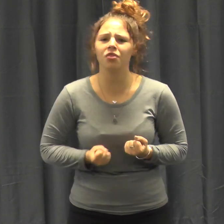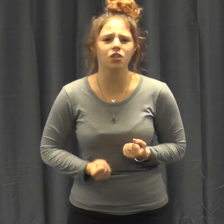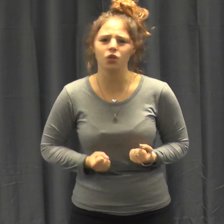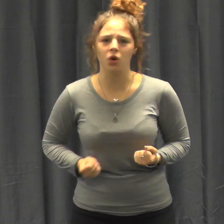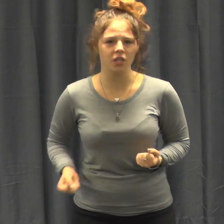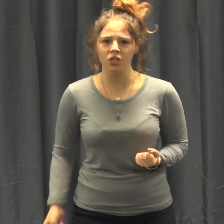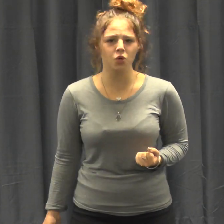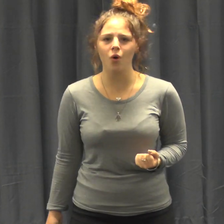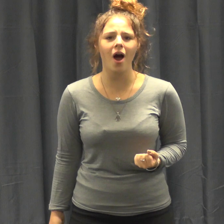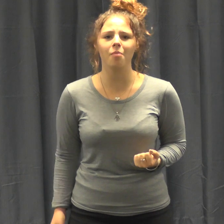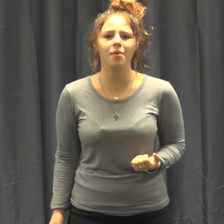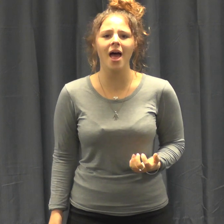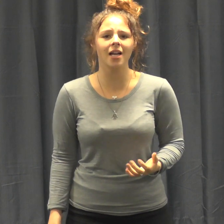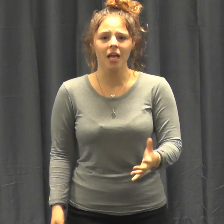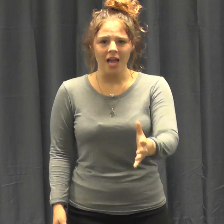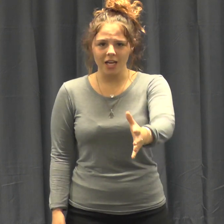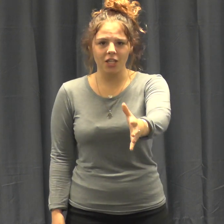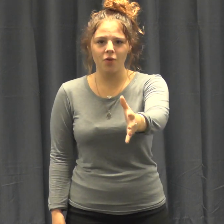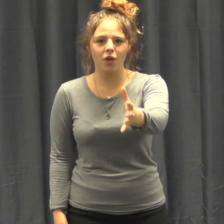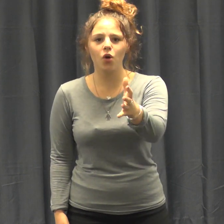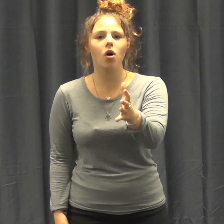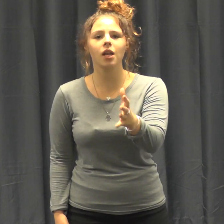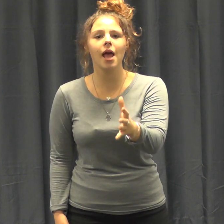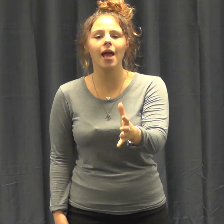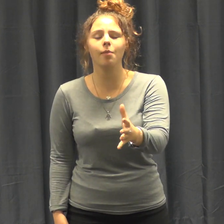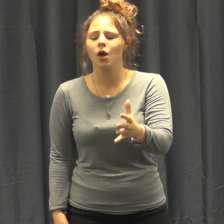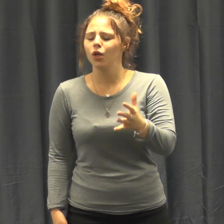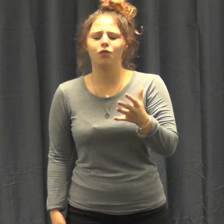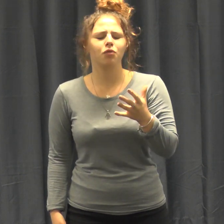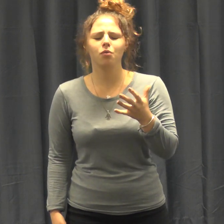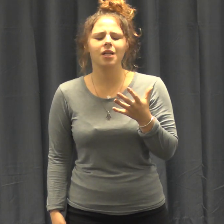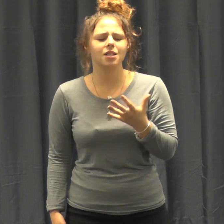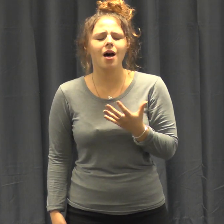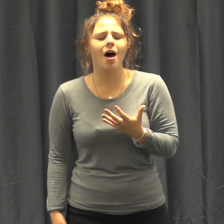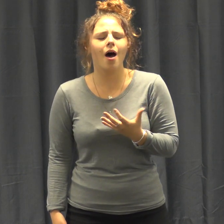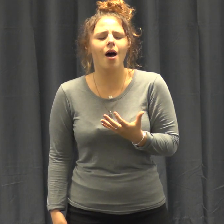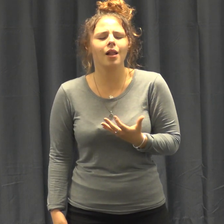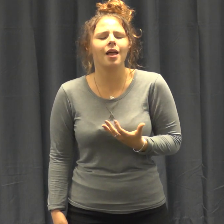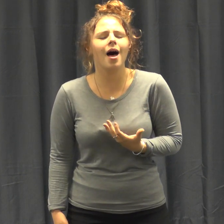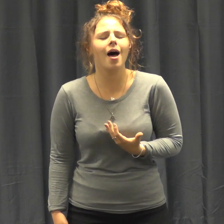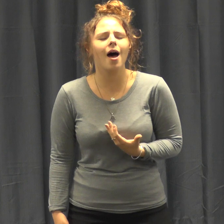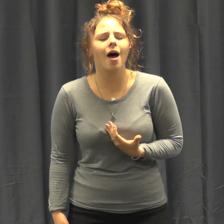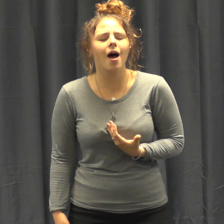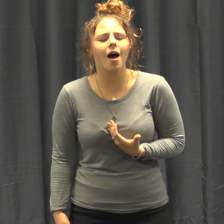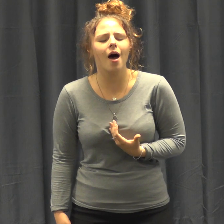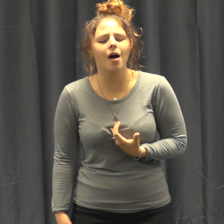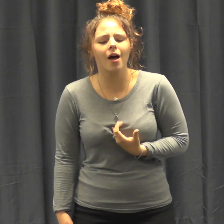this girl into our bed Clearing your name, you've ruined our lives